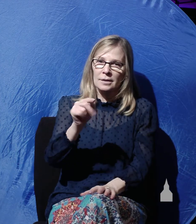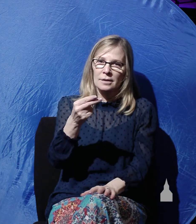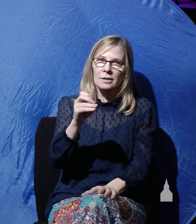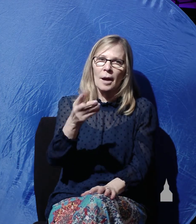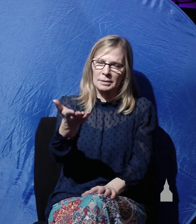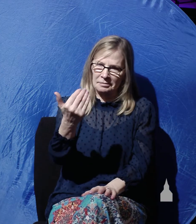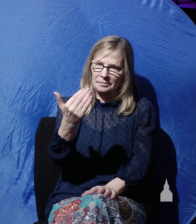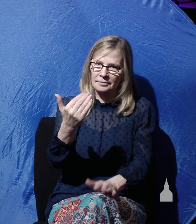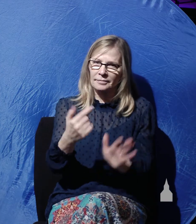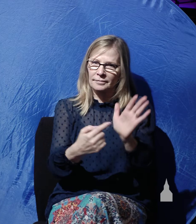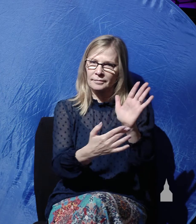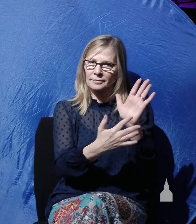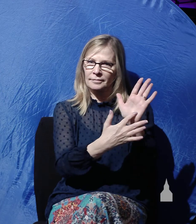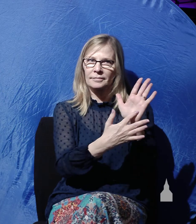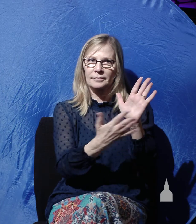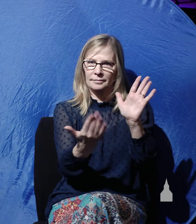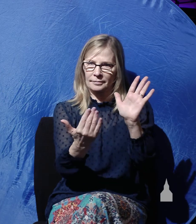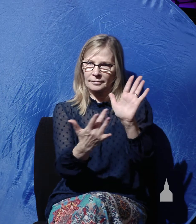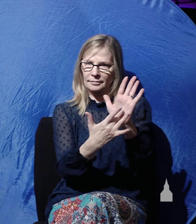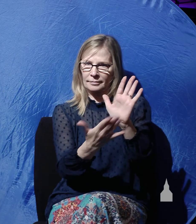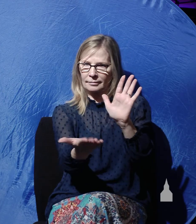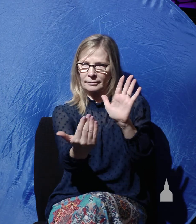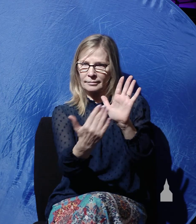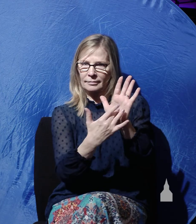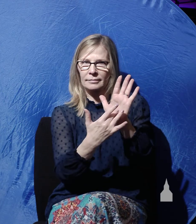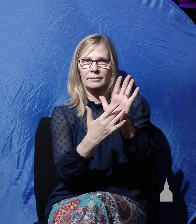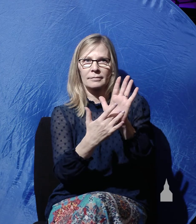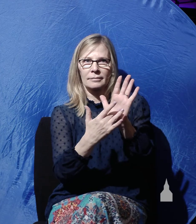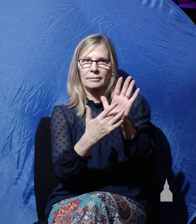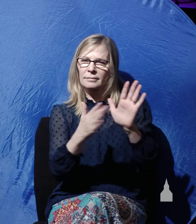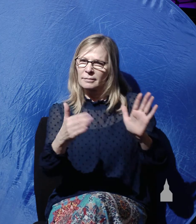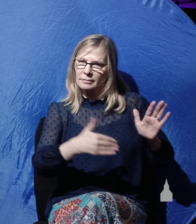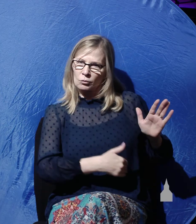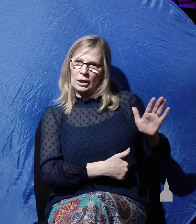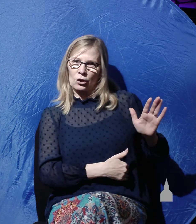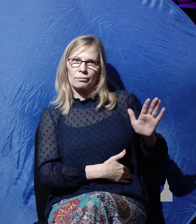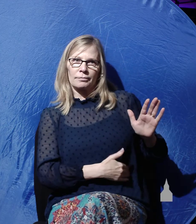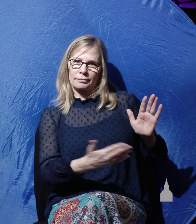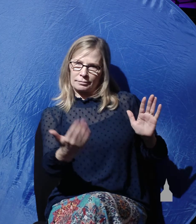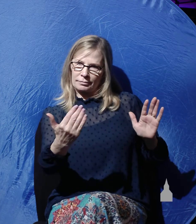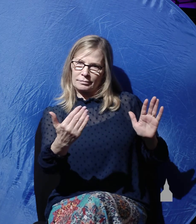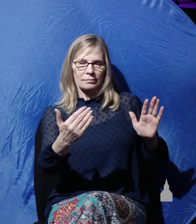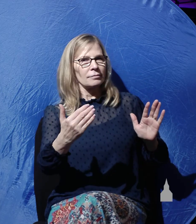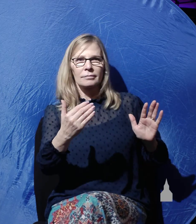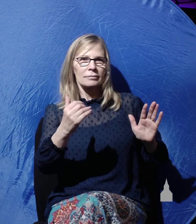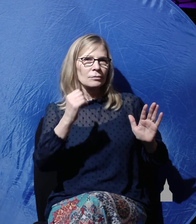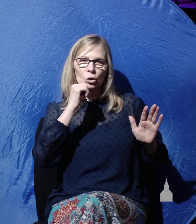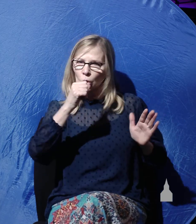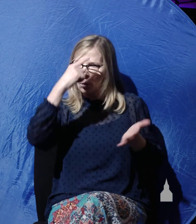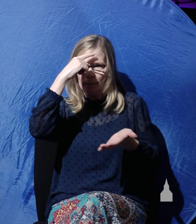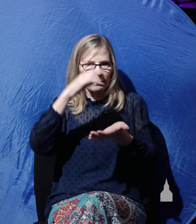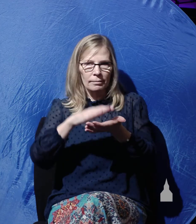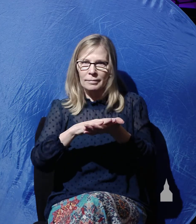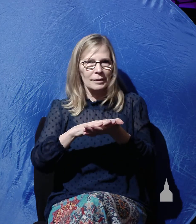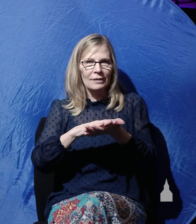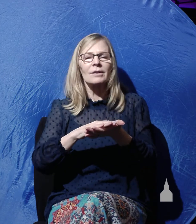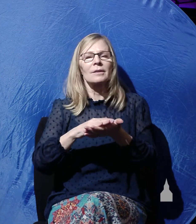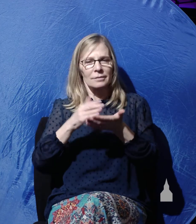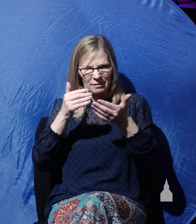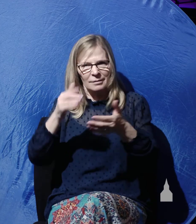with your finger, and see my hands, and reach here your hand, and put it into my side, and do not be unbelieving, but believing. Thomas